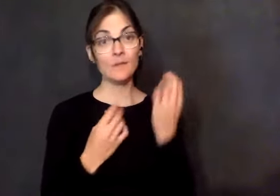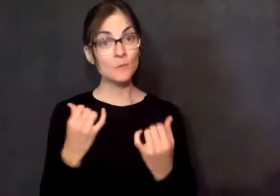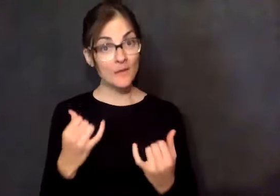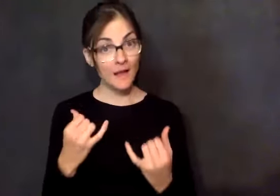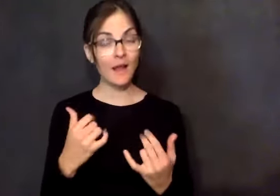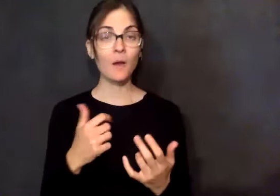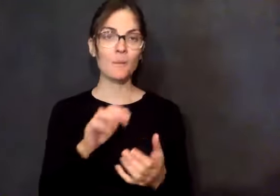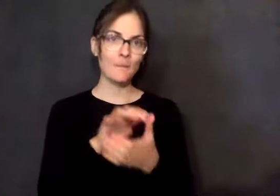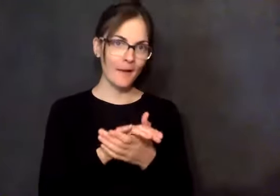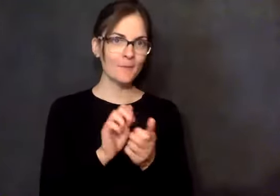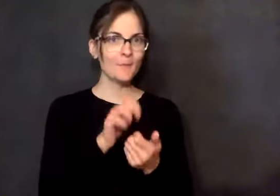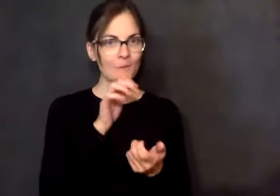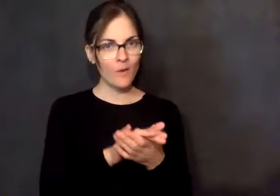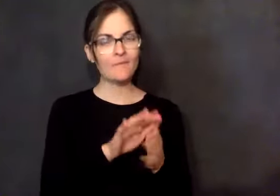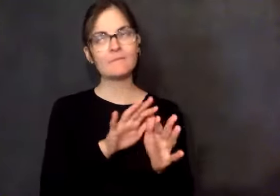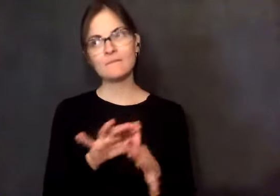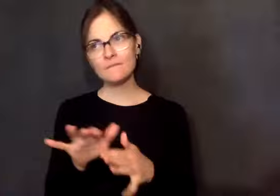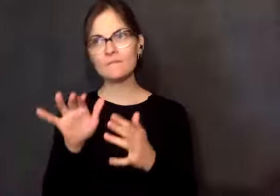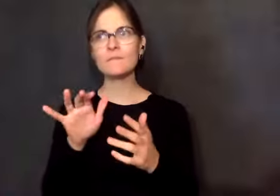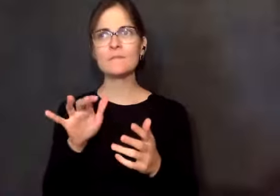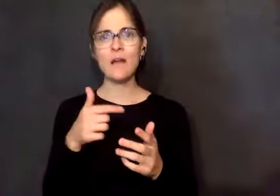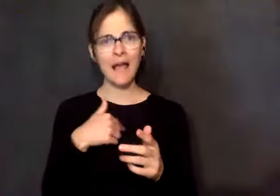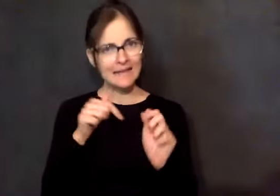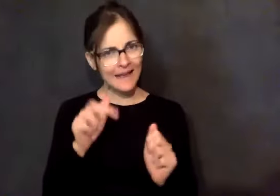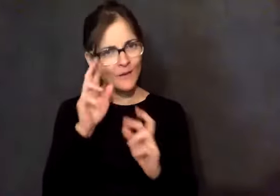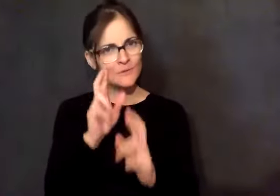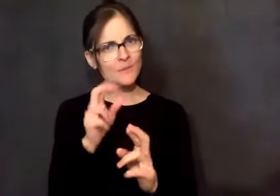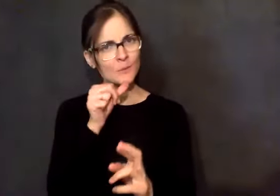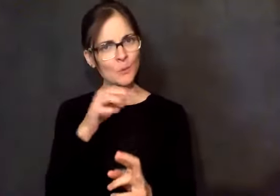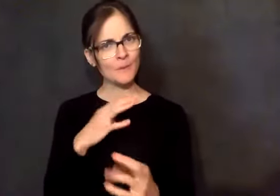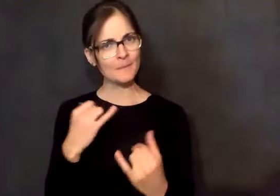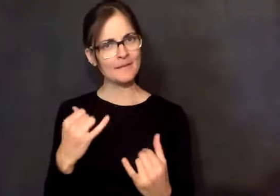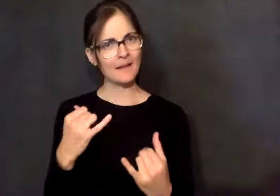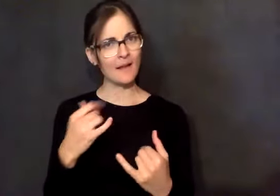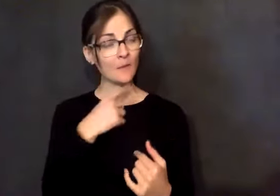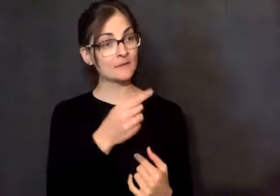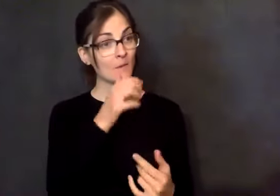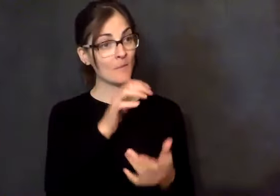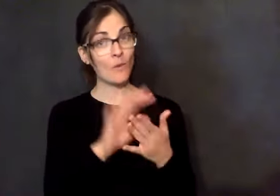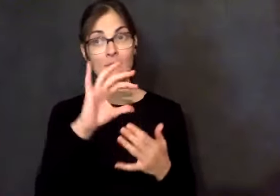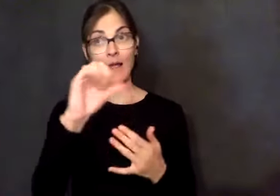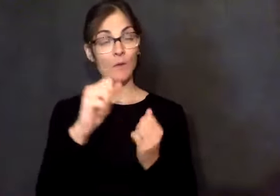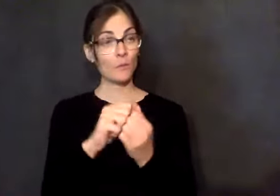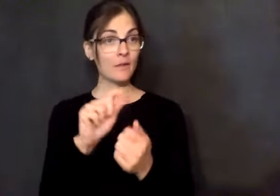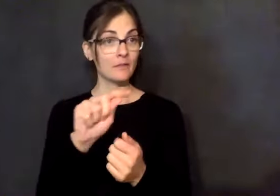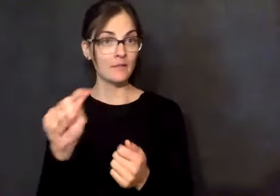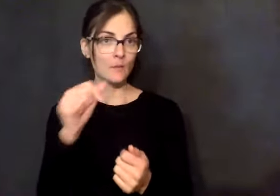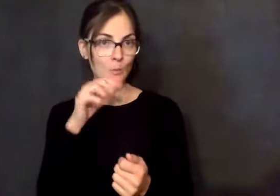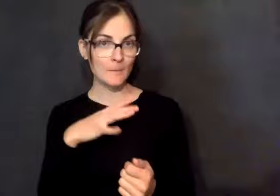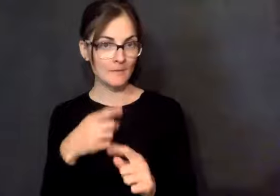that I'm not out there doing it. That's just kind of one of the results of doing that. But I got to sponsor these guys and one of them, his name